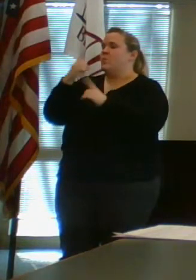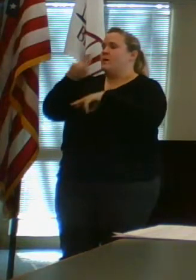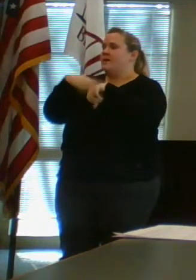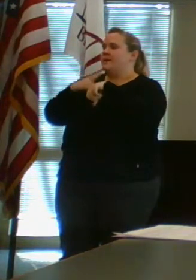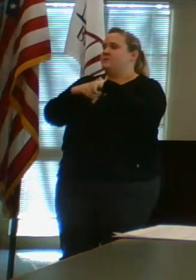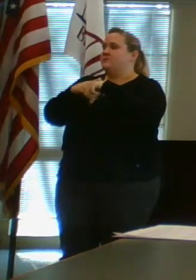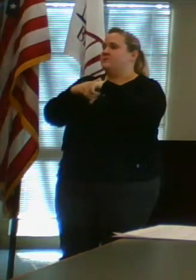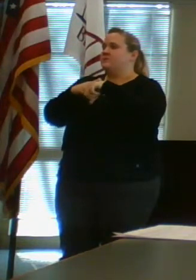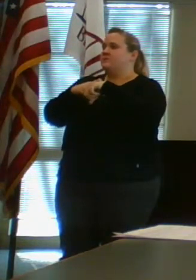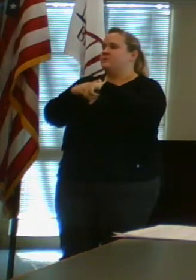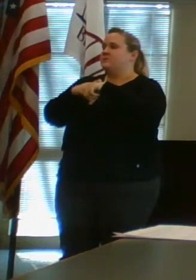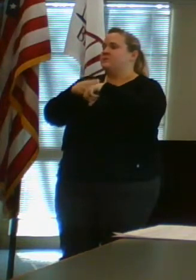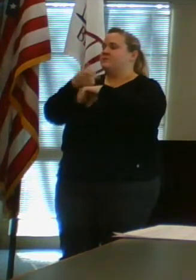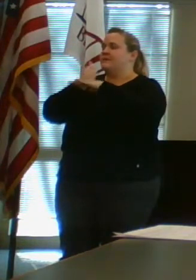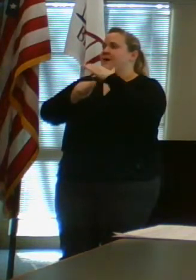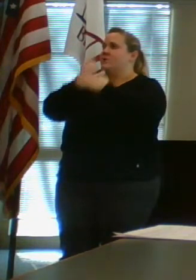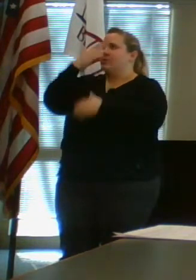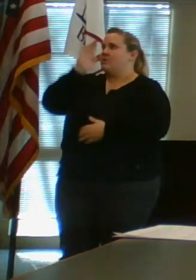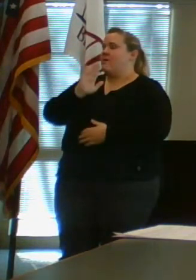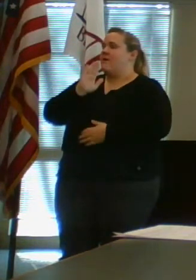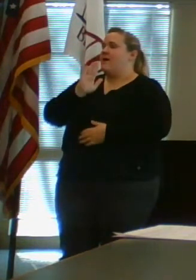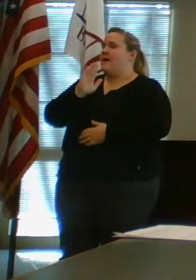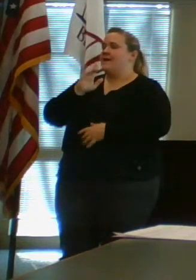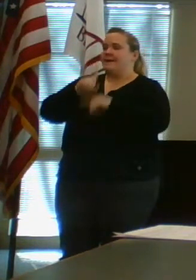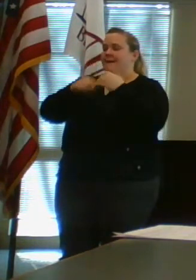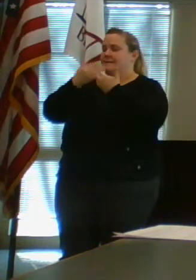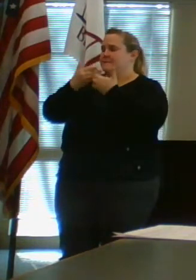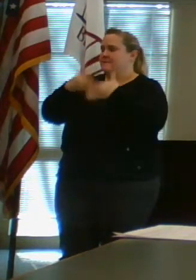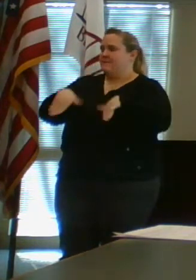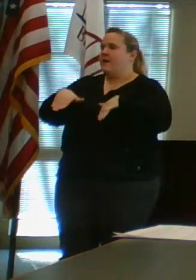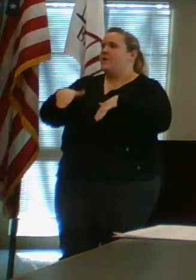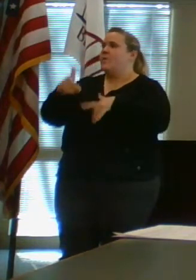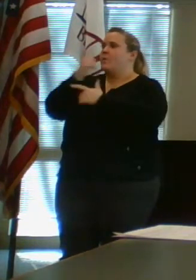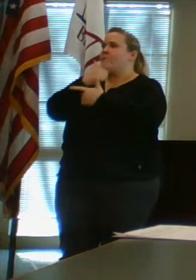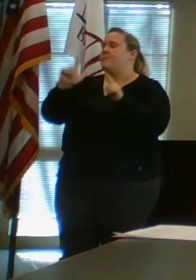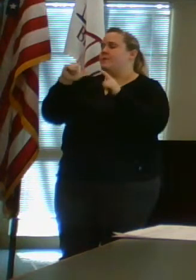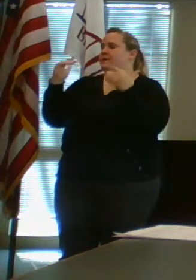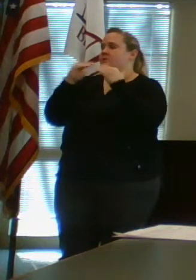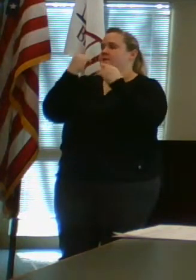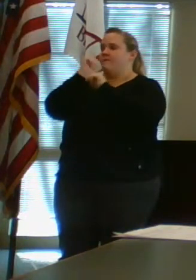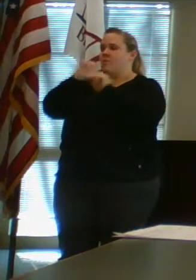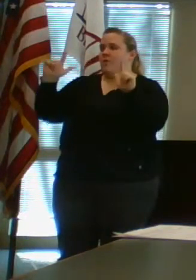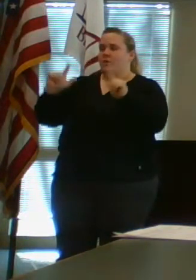nation under God, indivisible, with liberty and justice for all.